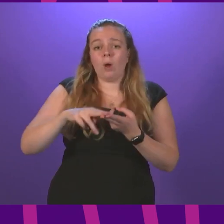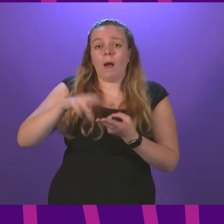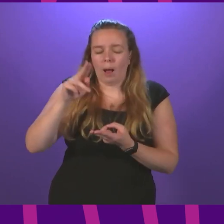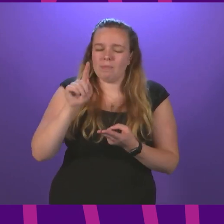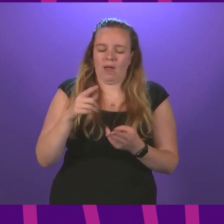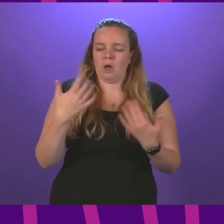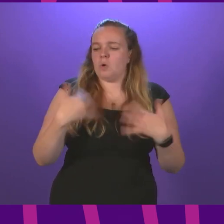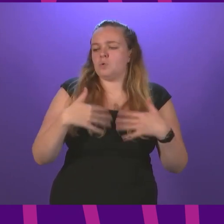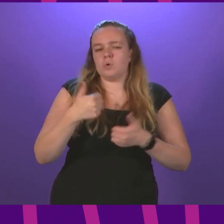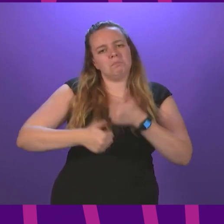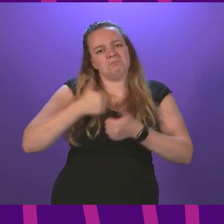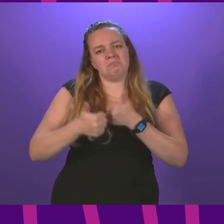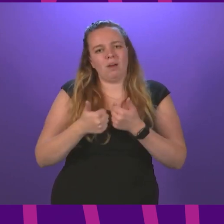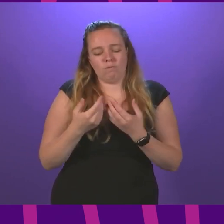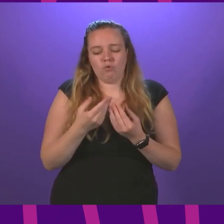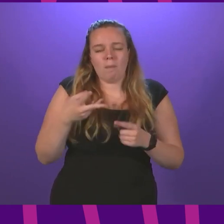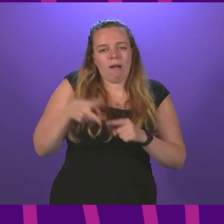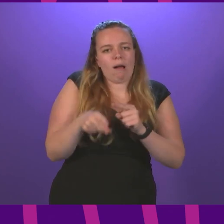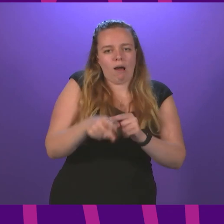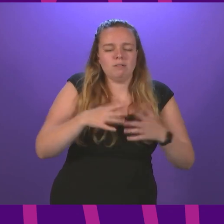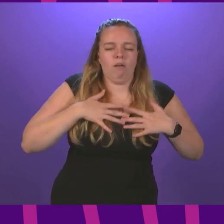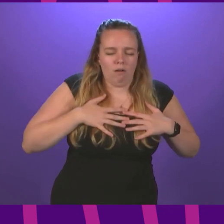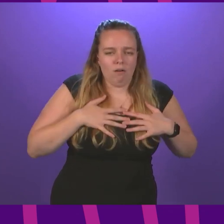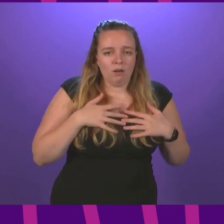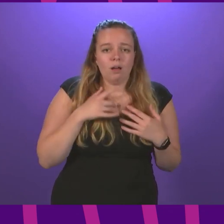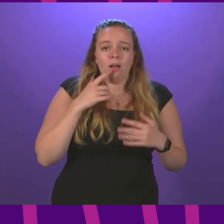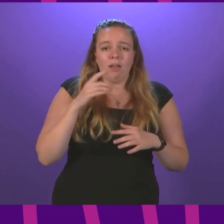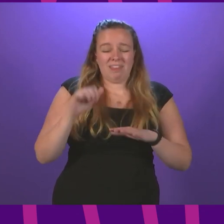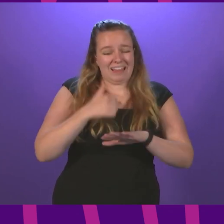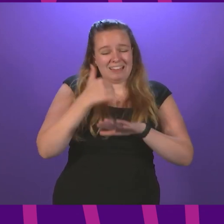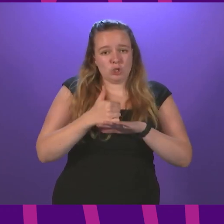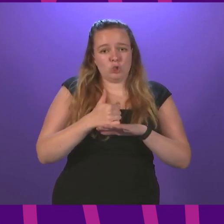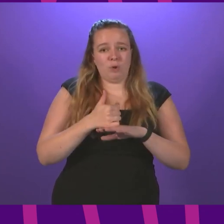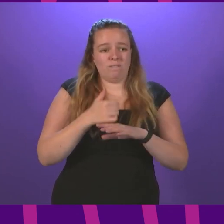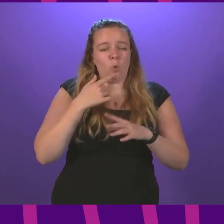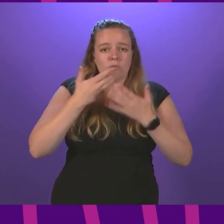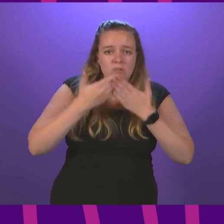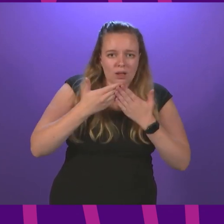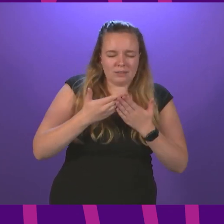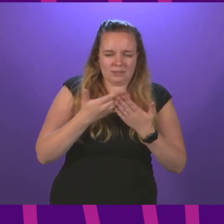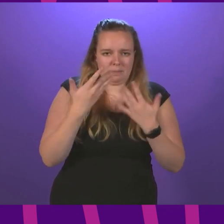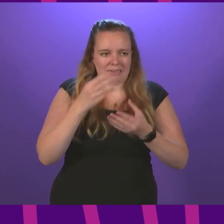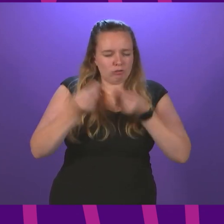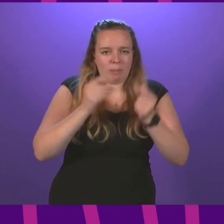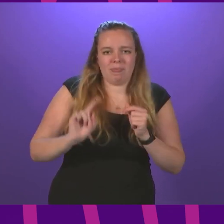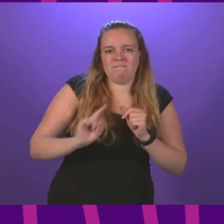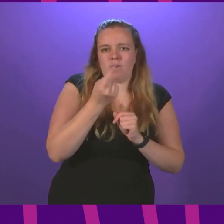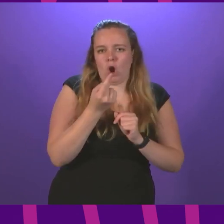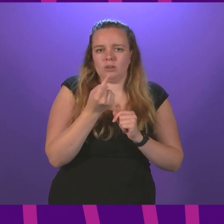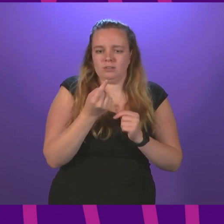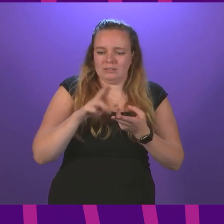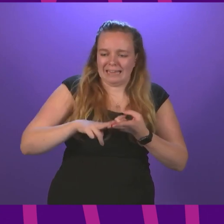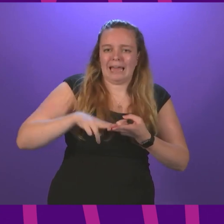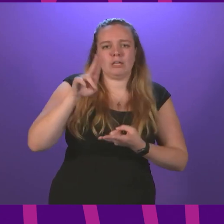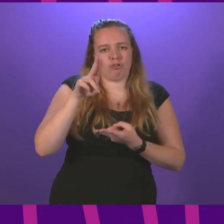welcome reprieve from some of these cuts. Indeed, the Institute for Fiscal Studies describes it as the first significant real-terms